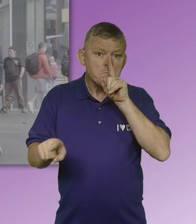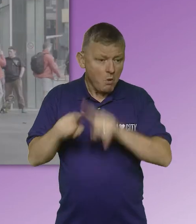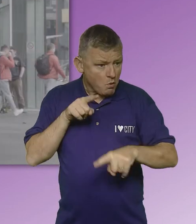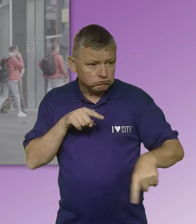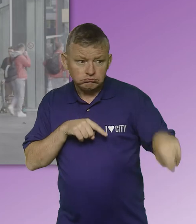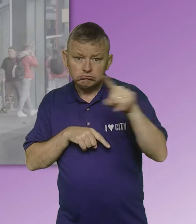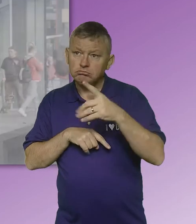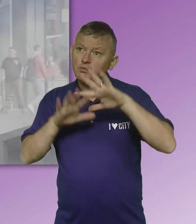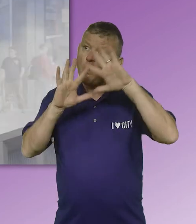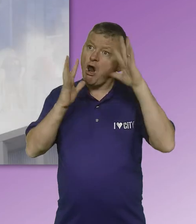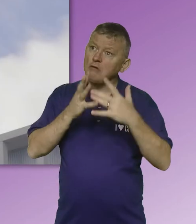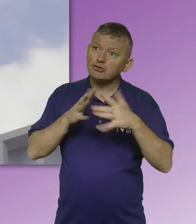many other countries across the world.